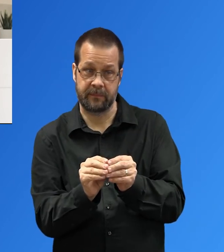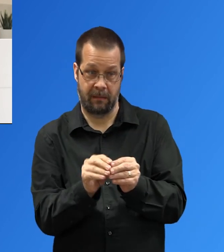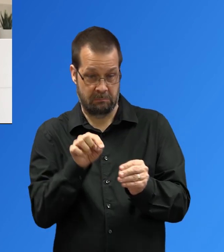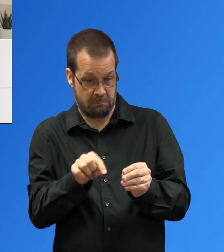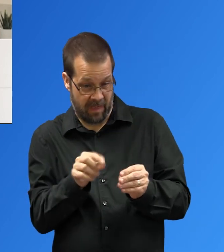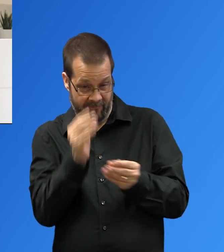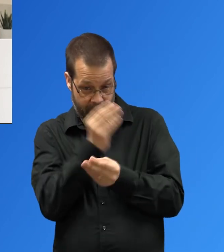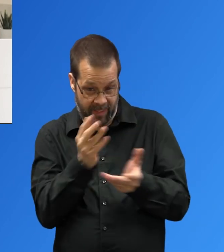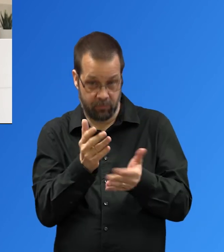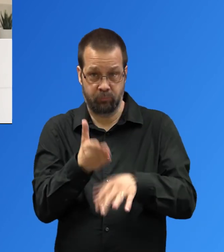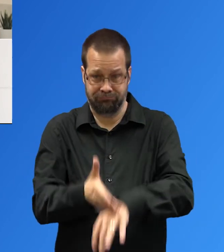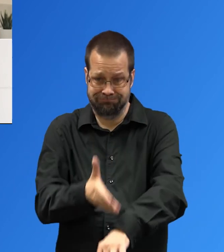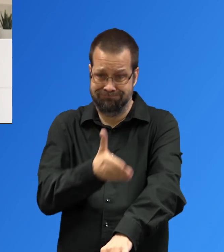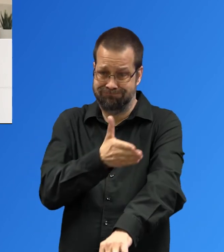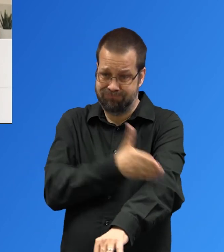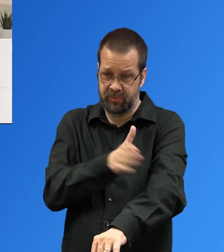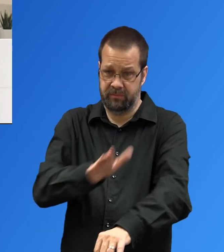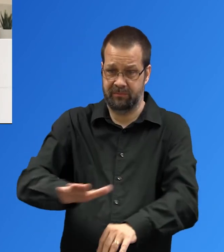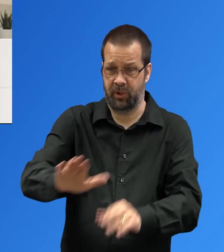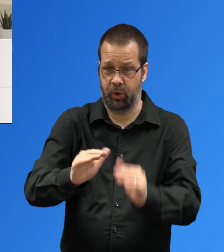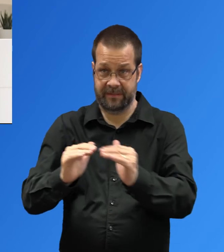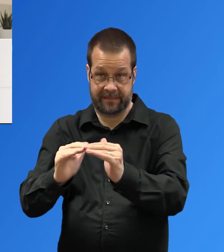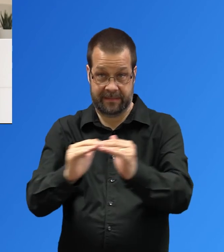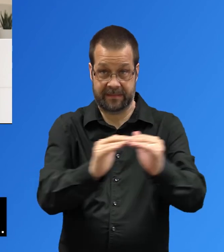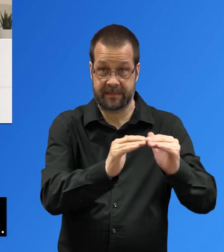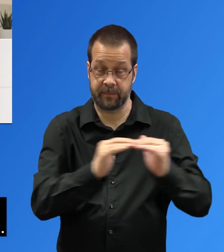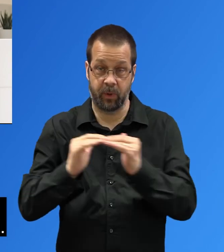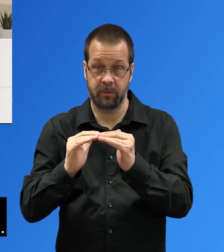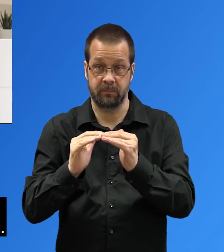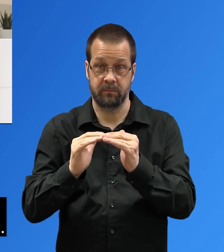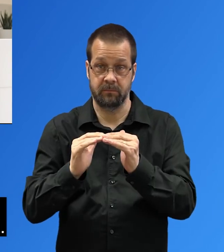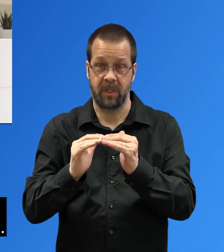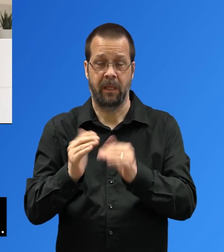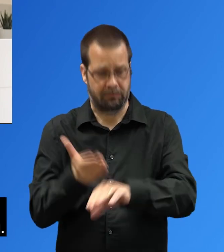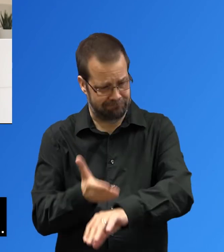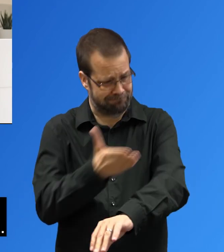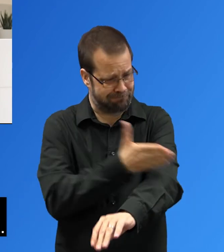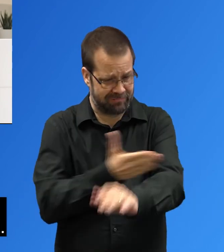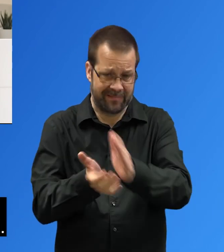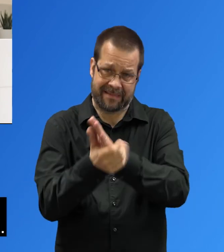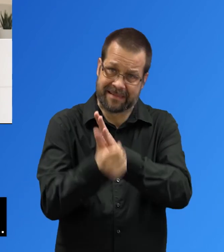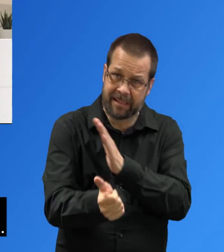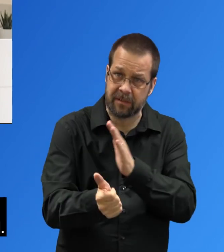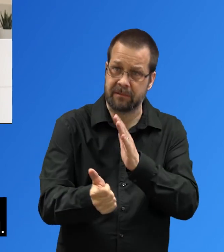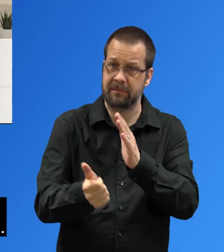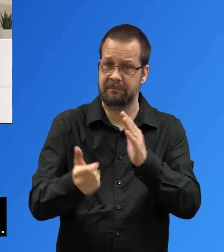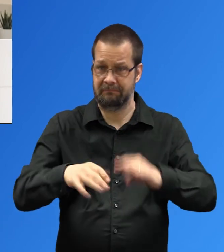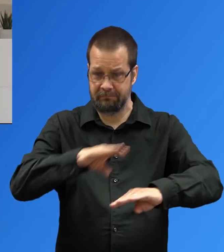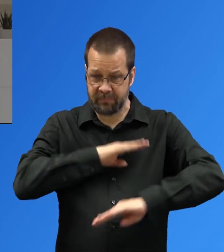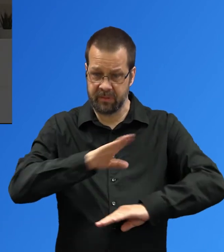successful meetings that meet the needs of all of your participants Which will enable more successful outcomes for all